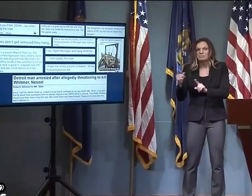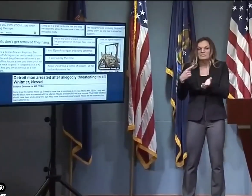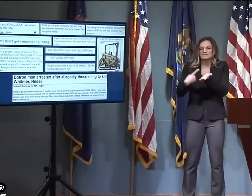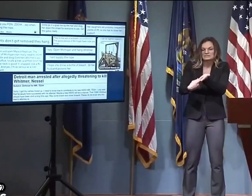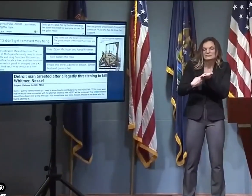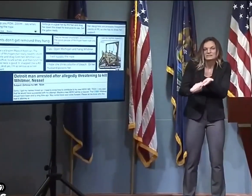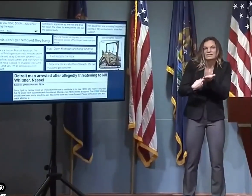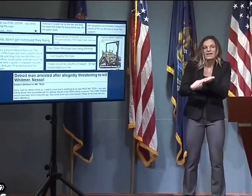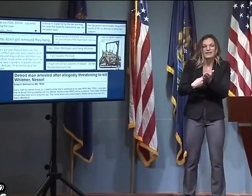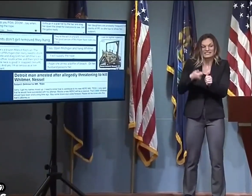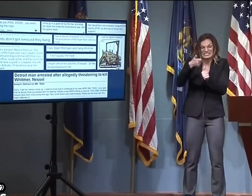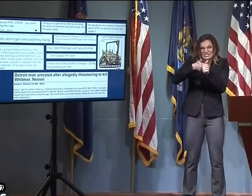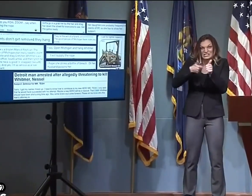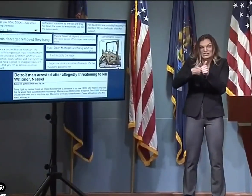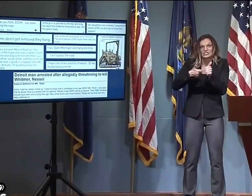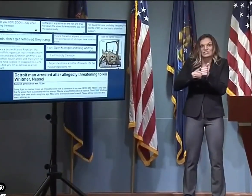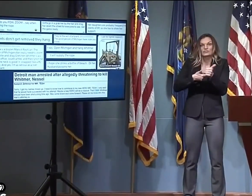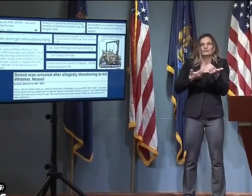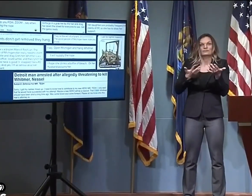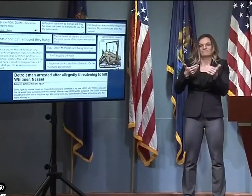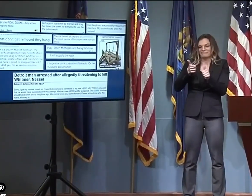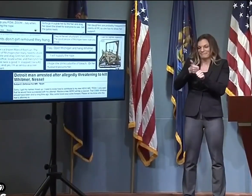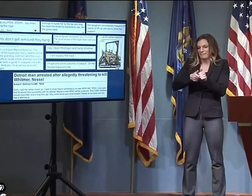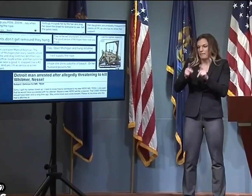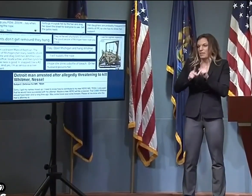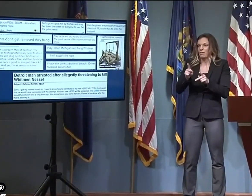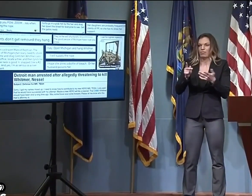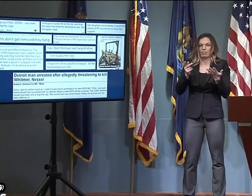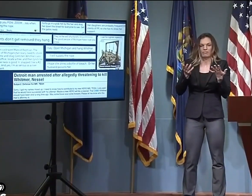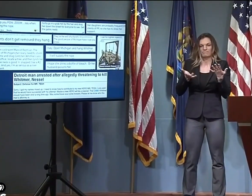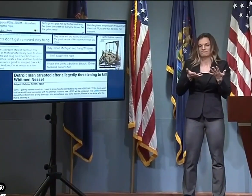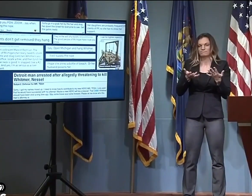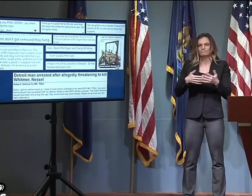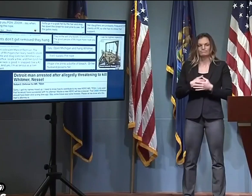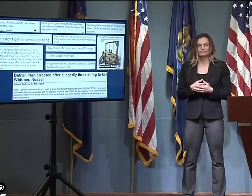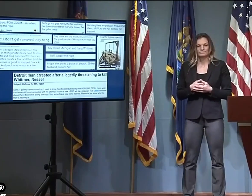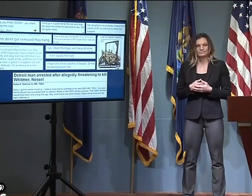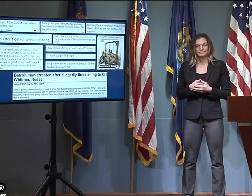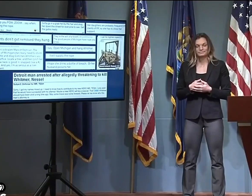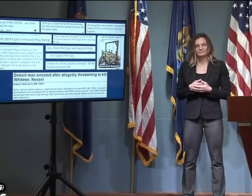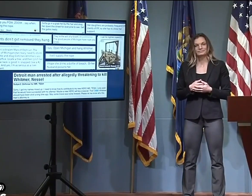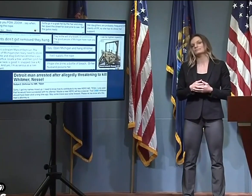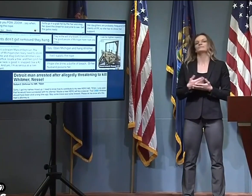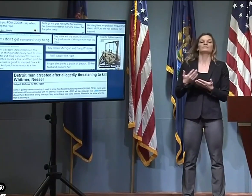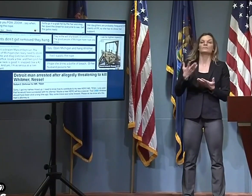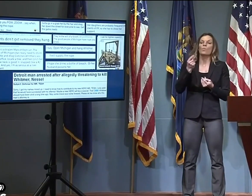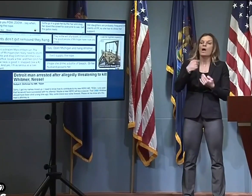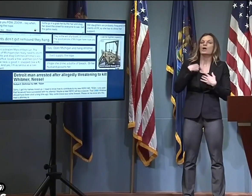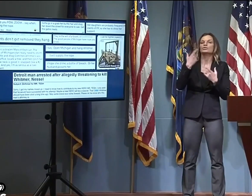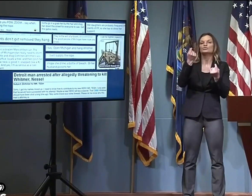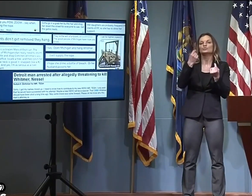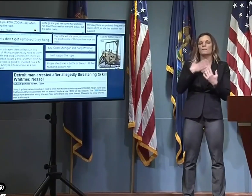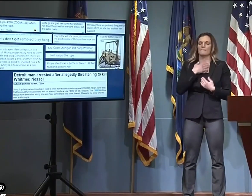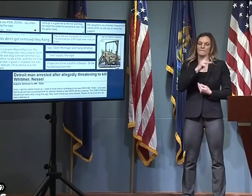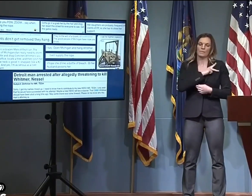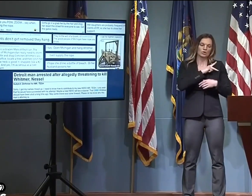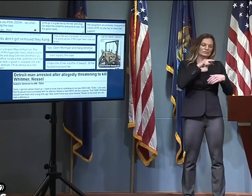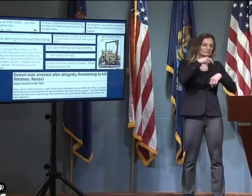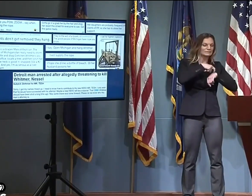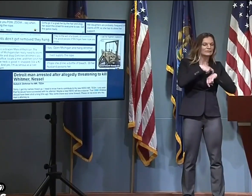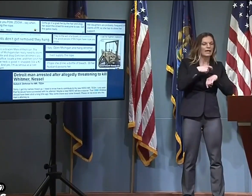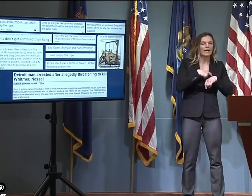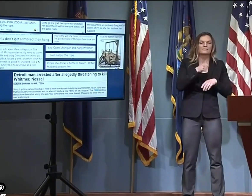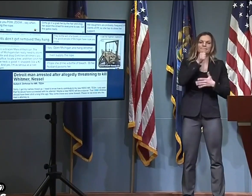and discussing every aspect of my